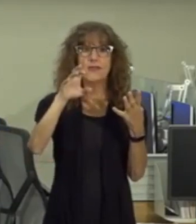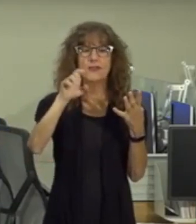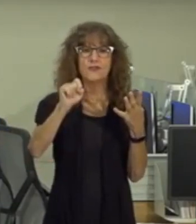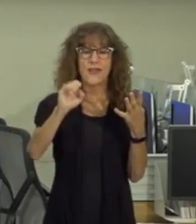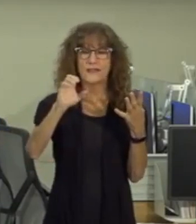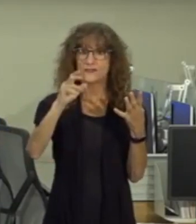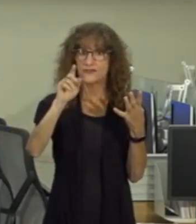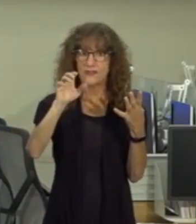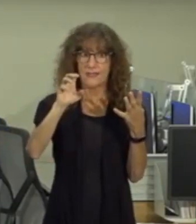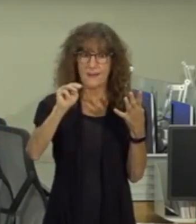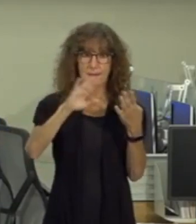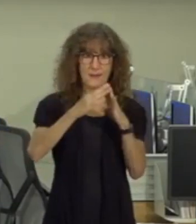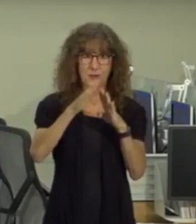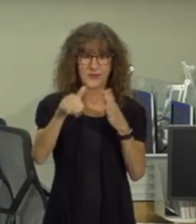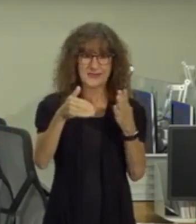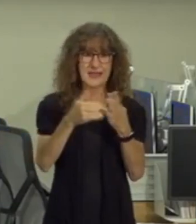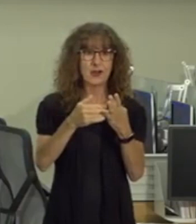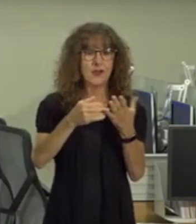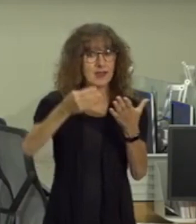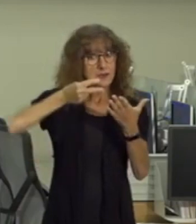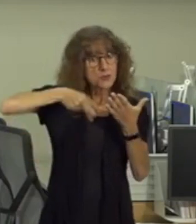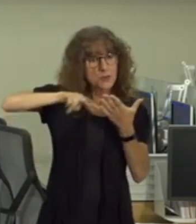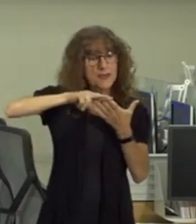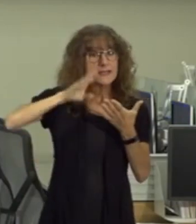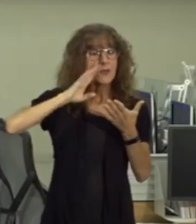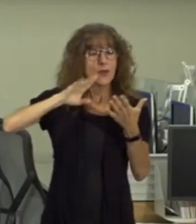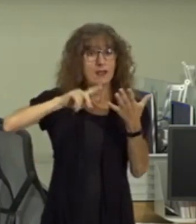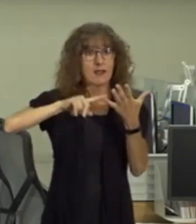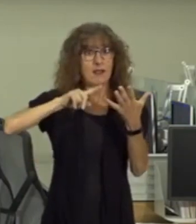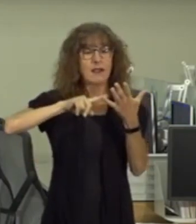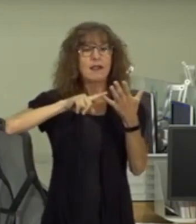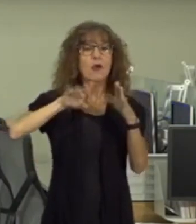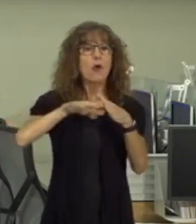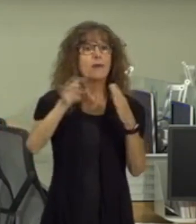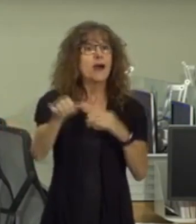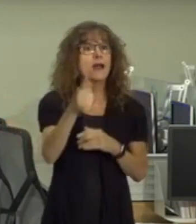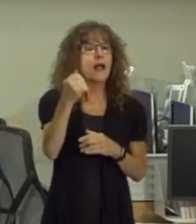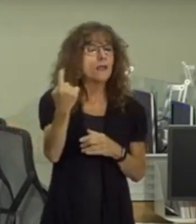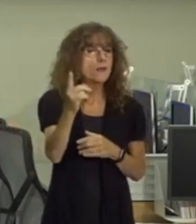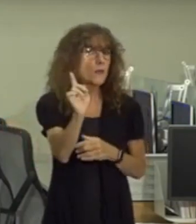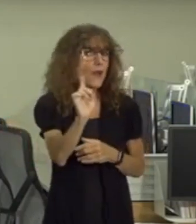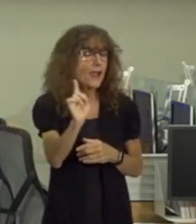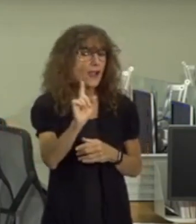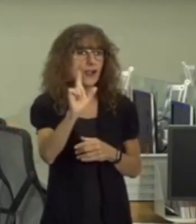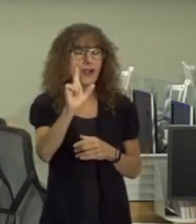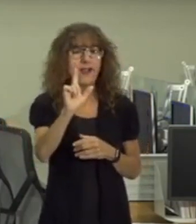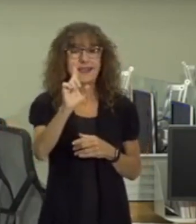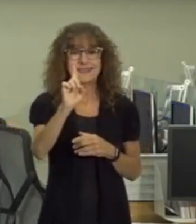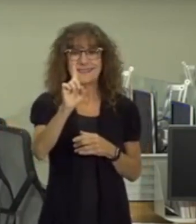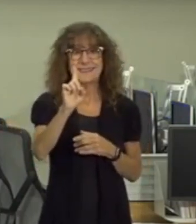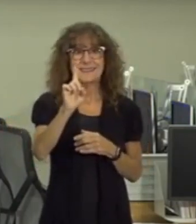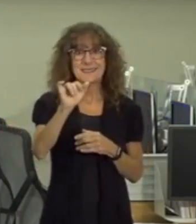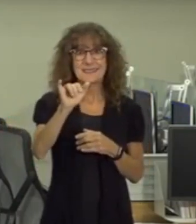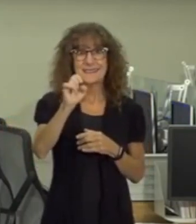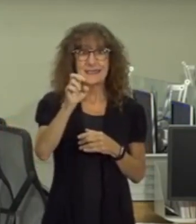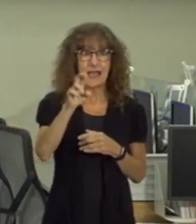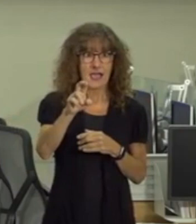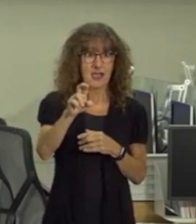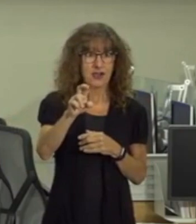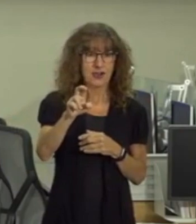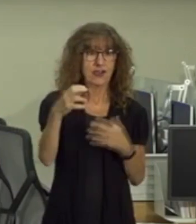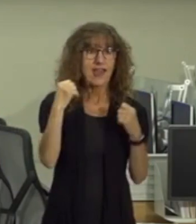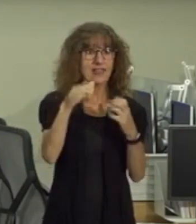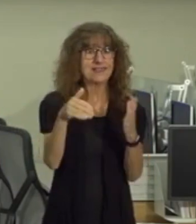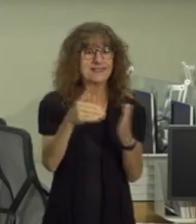community center and in the next two weeks we will open an additional testing location at the Leonard Dyer Regional Health Center in Clinton